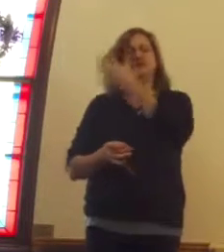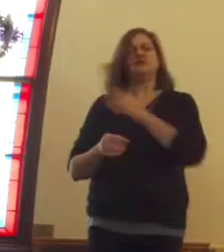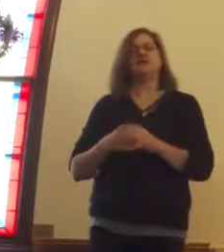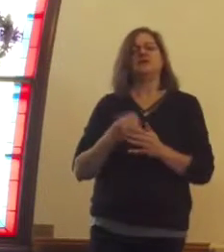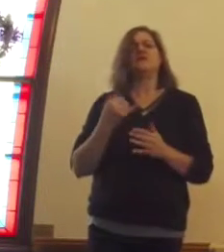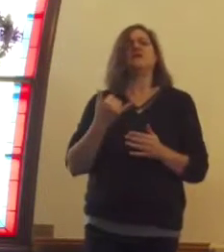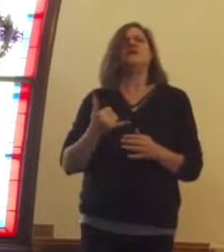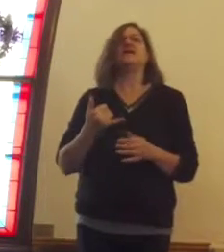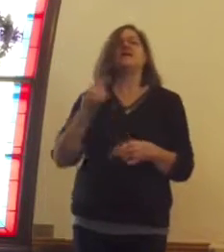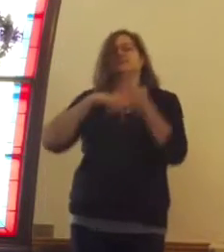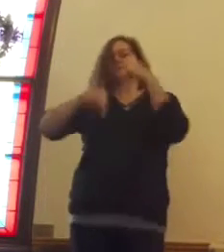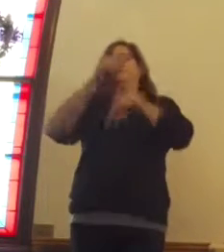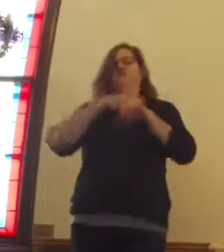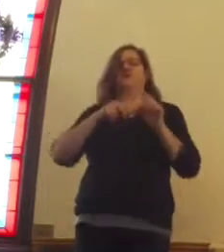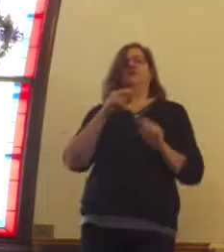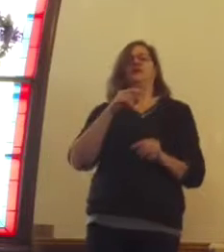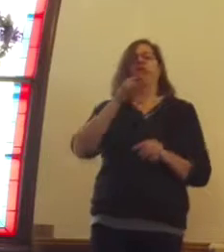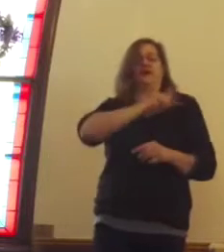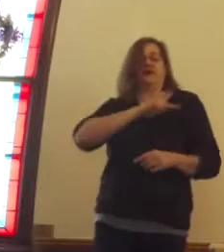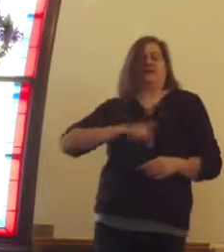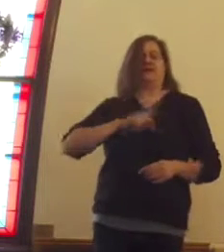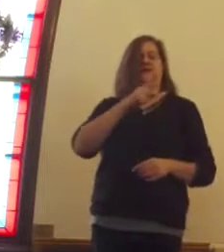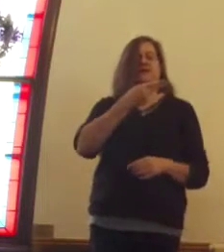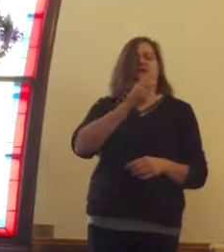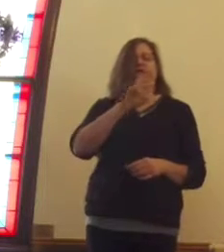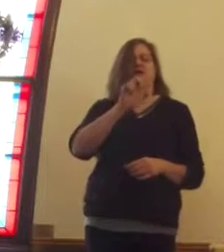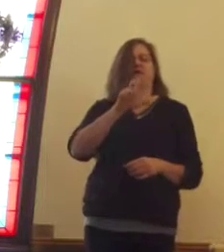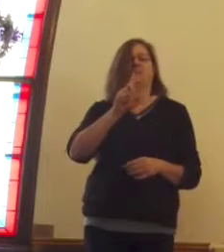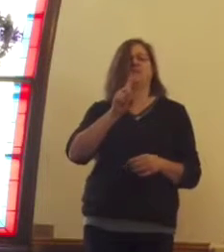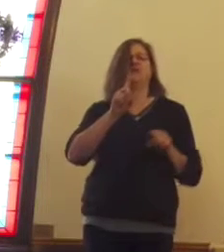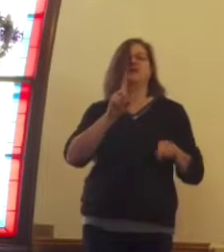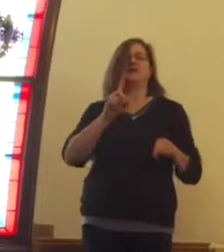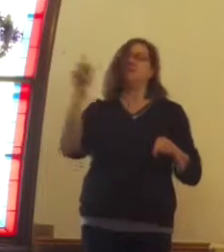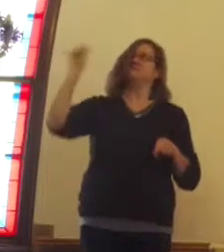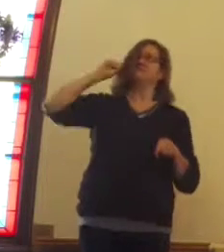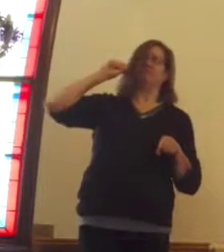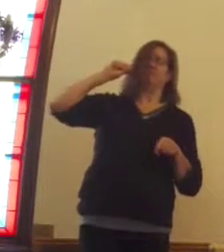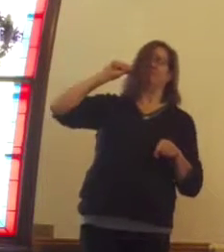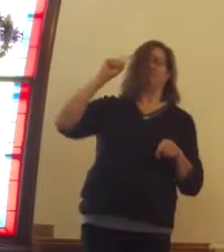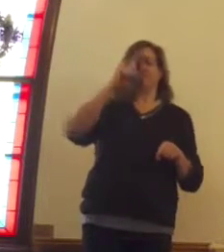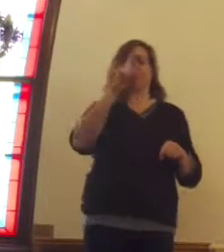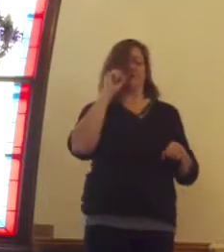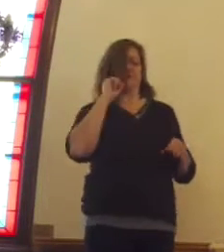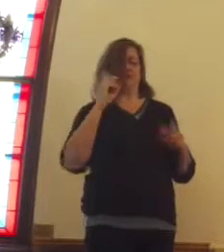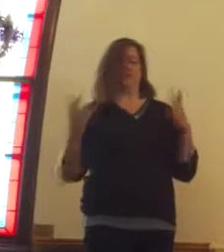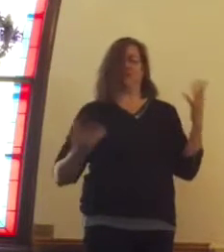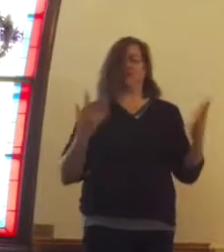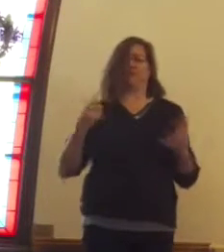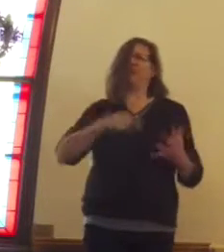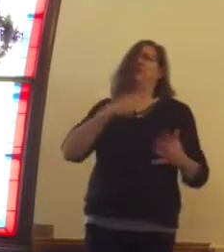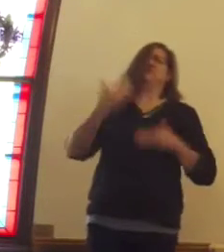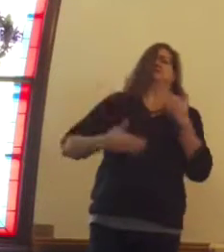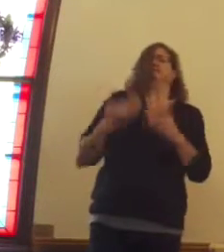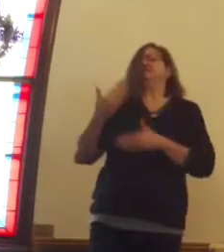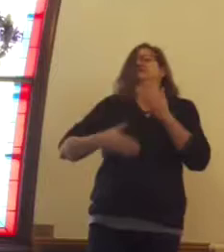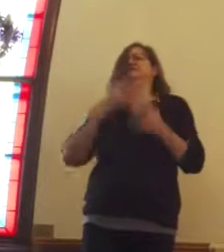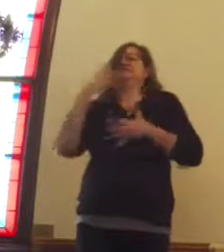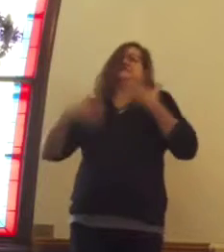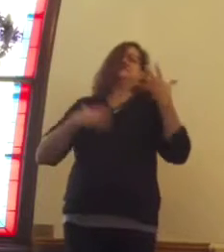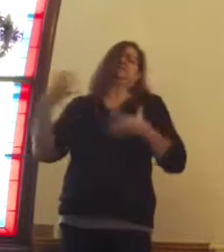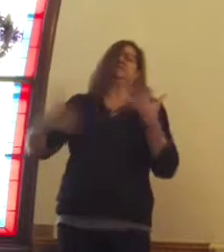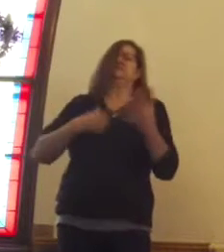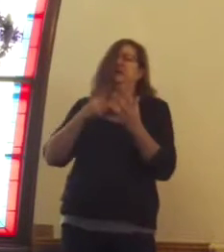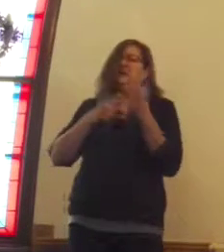Herod, or King Herod, to be more accurate, is hearing this news and is going on this rampage that this is all happening and